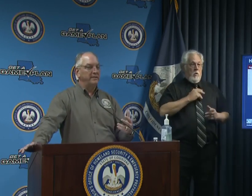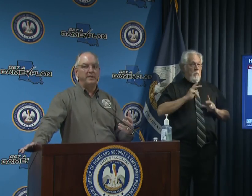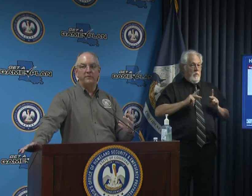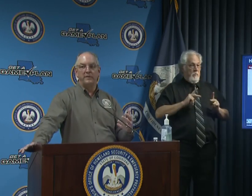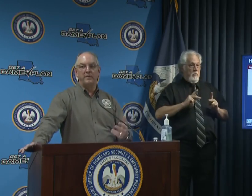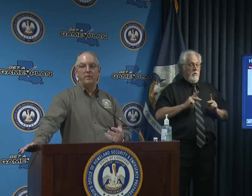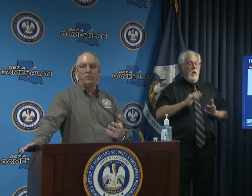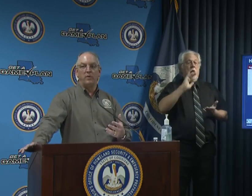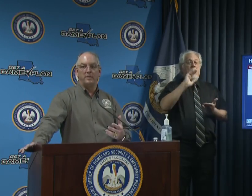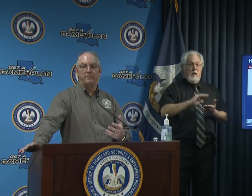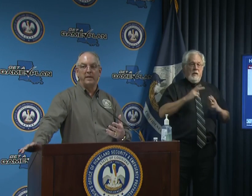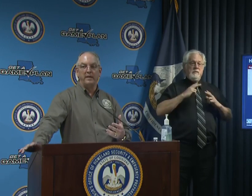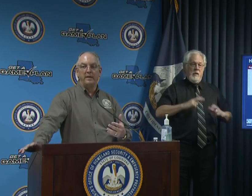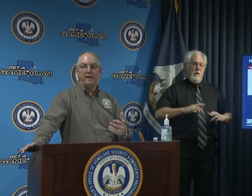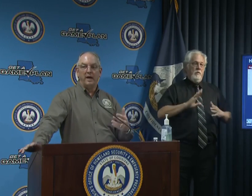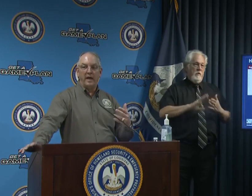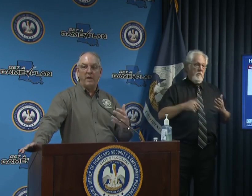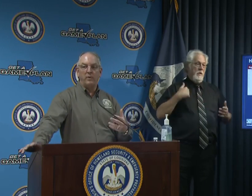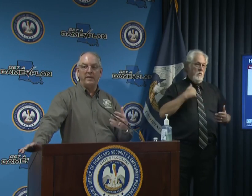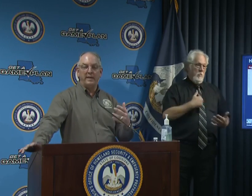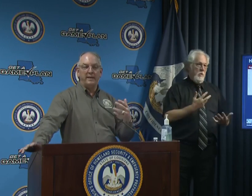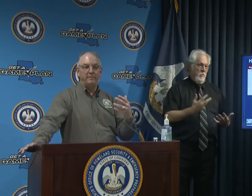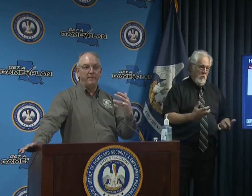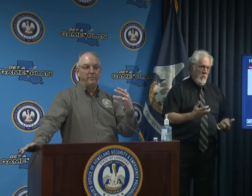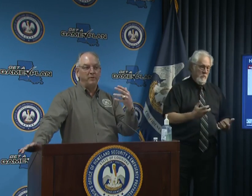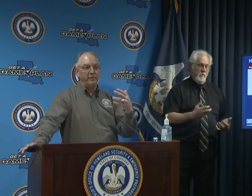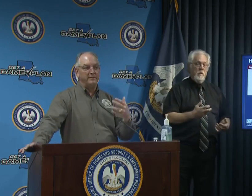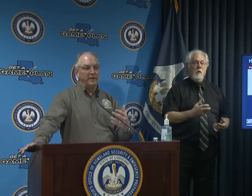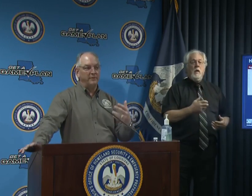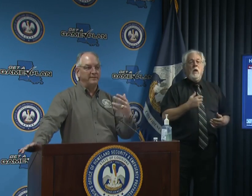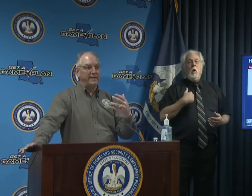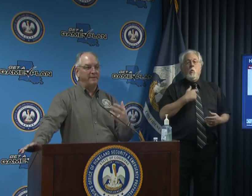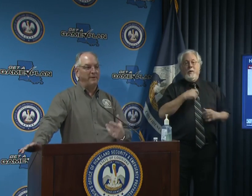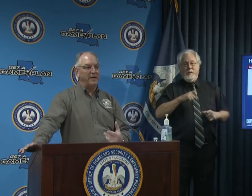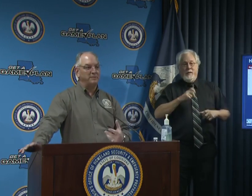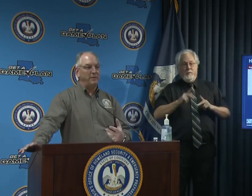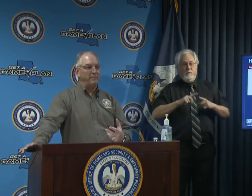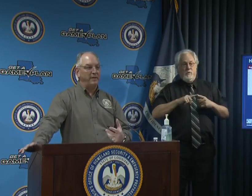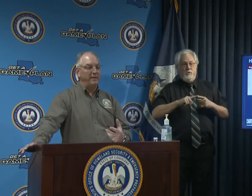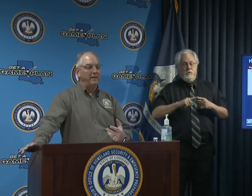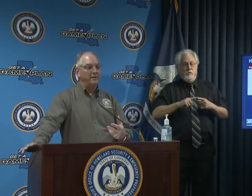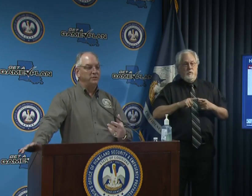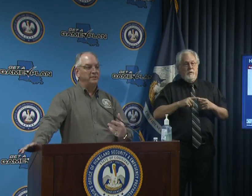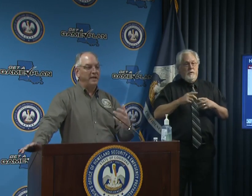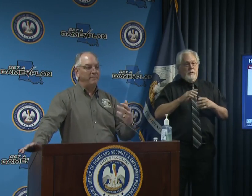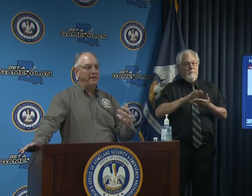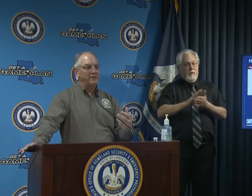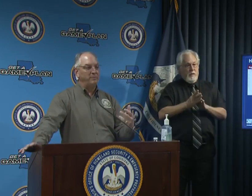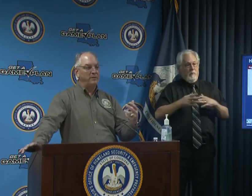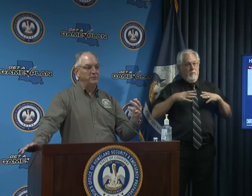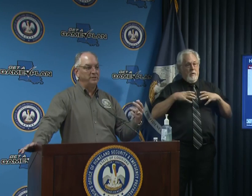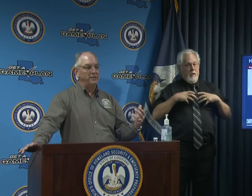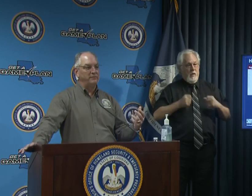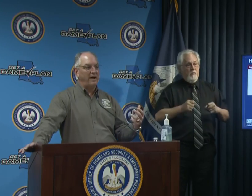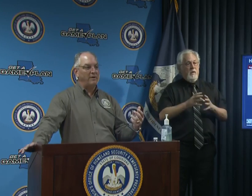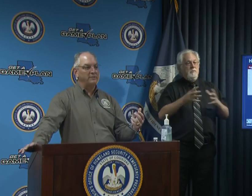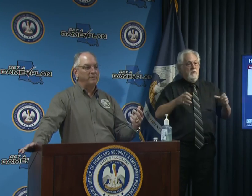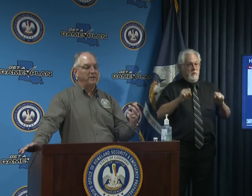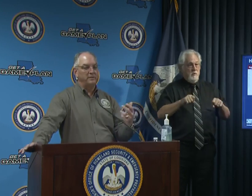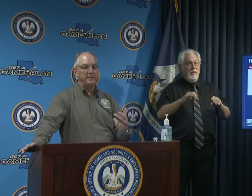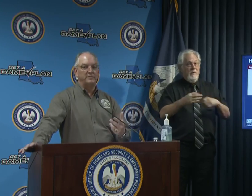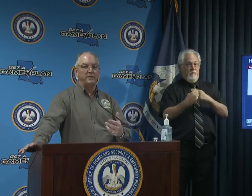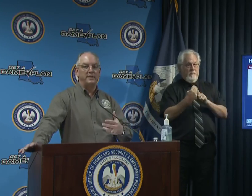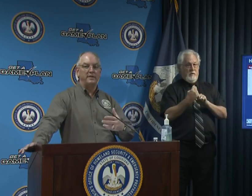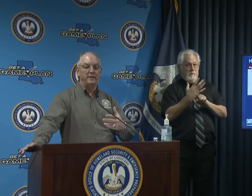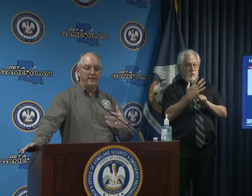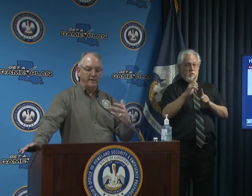is less healthy than we want it to be and we need people to be as healthy as they can possibly be should they be exposed to this virus